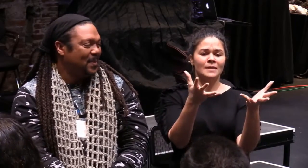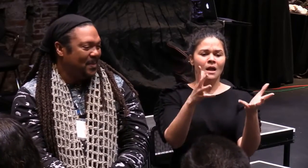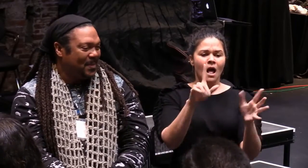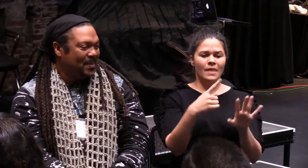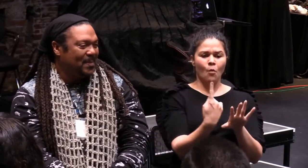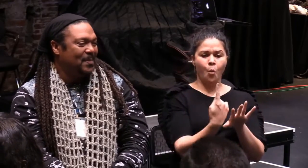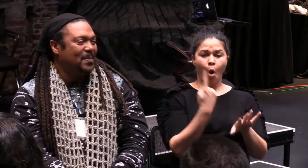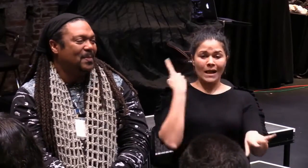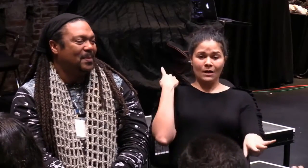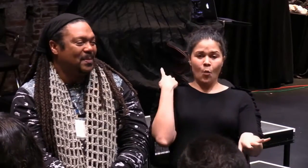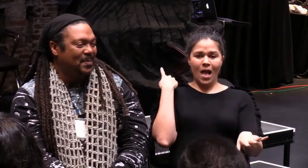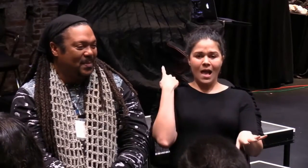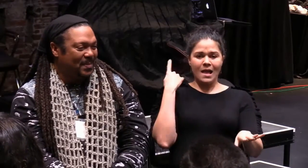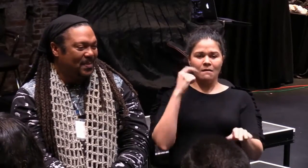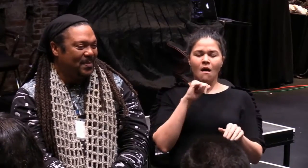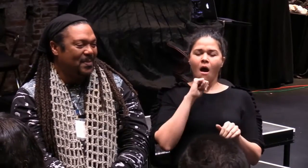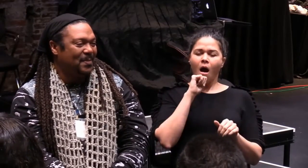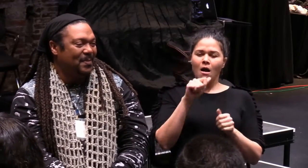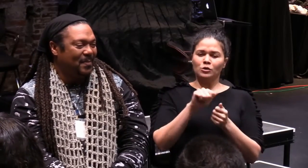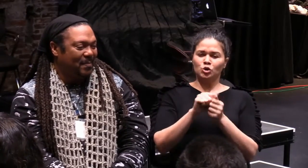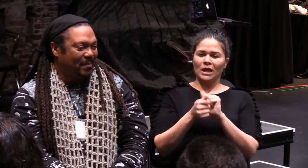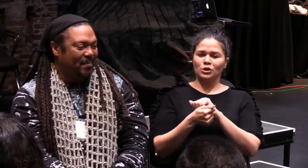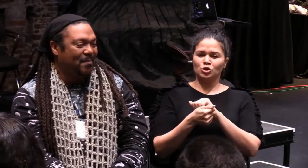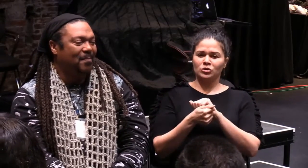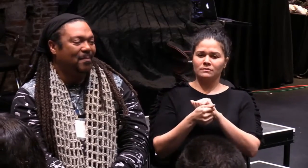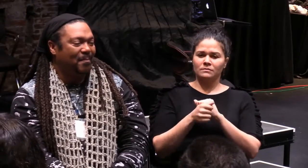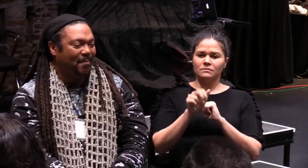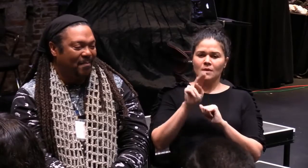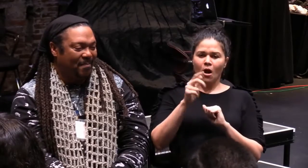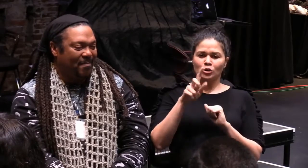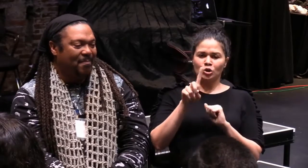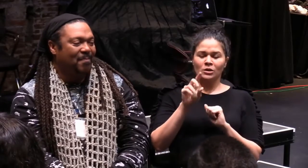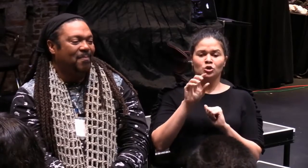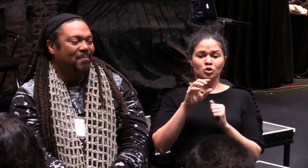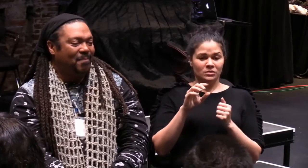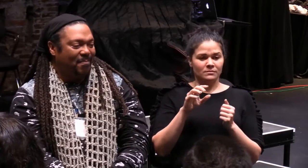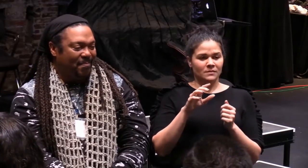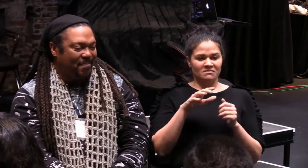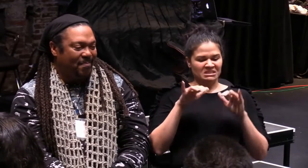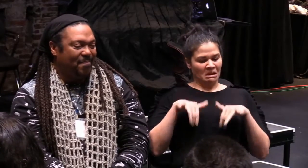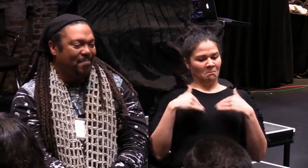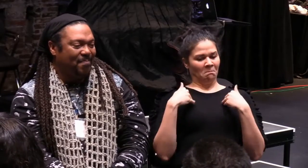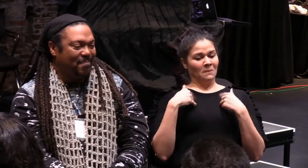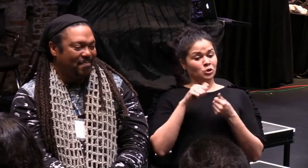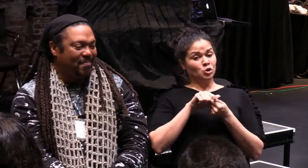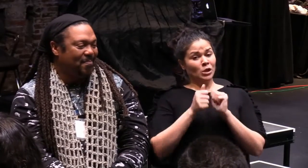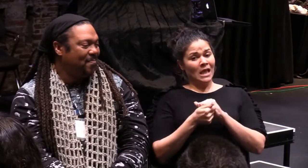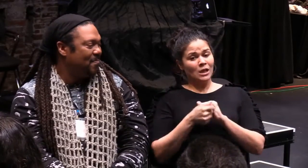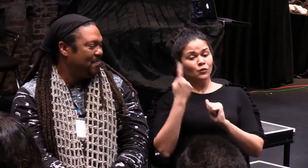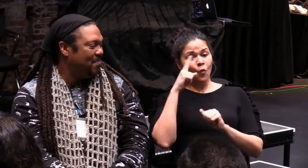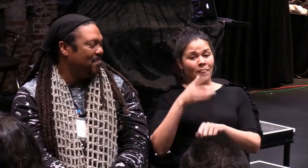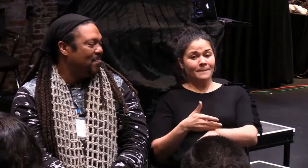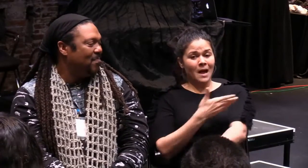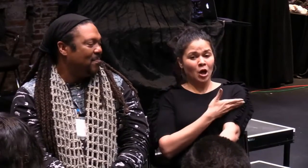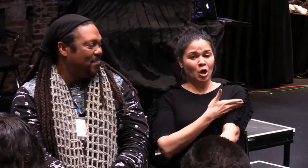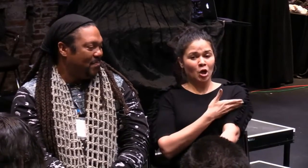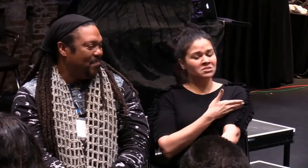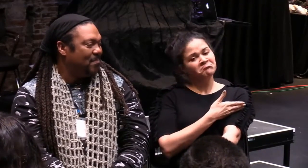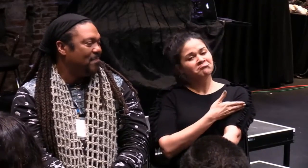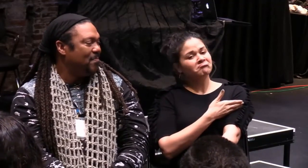the idea that that outsider wants to save the members